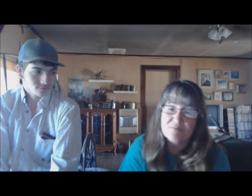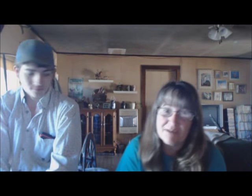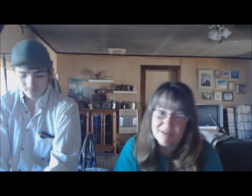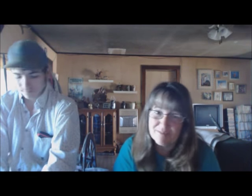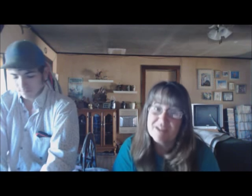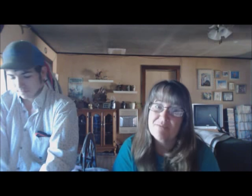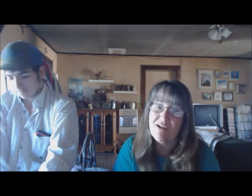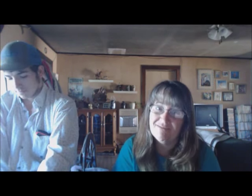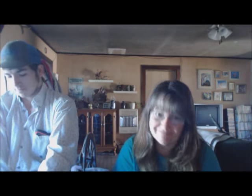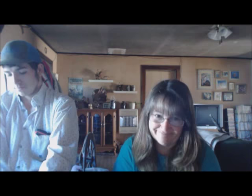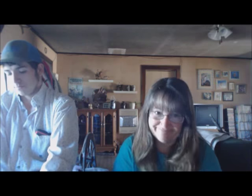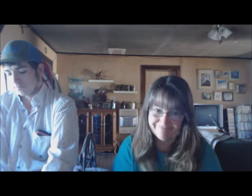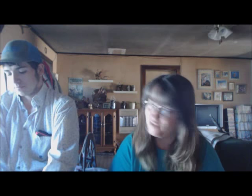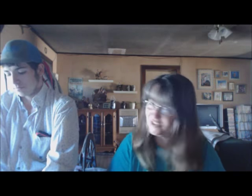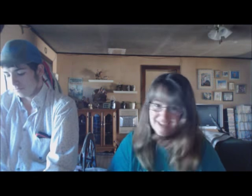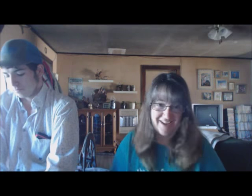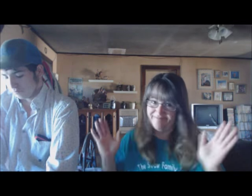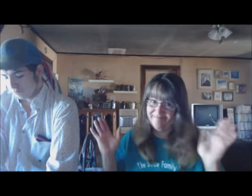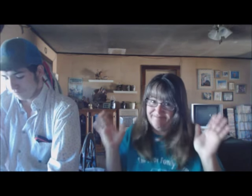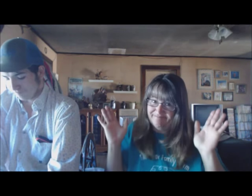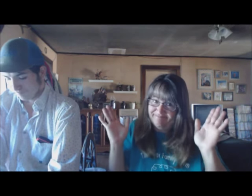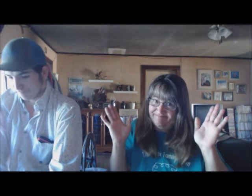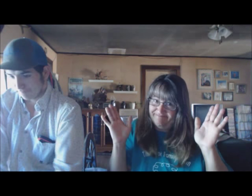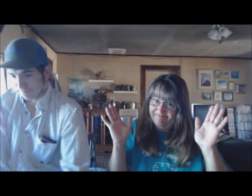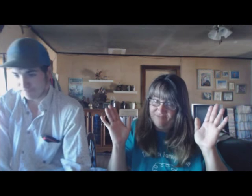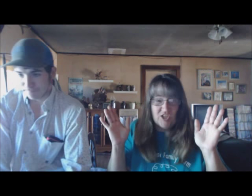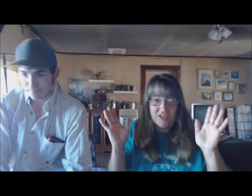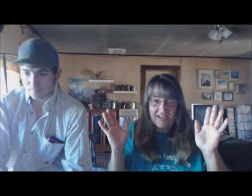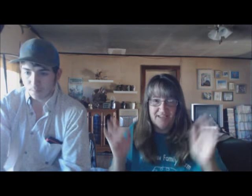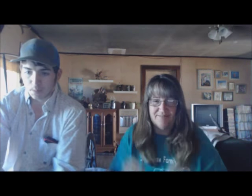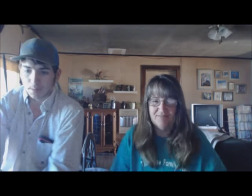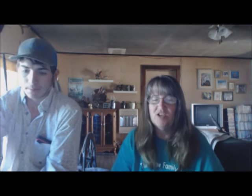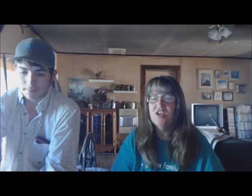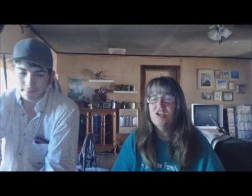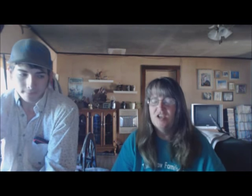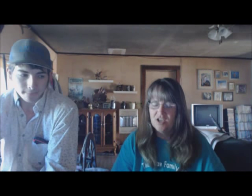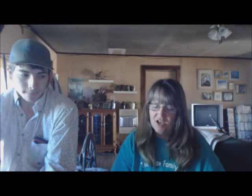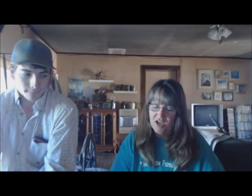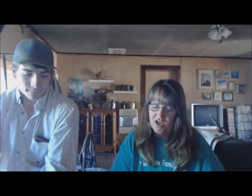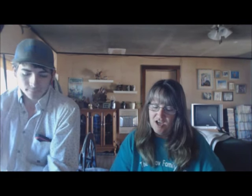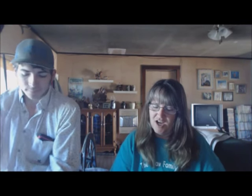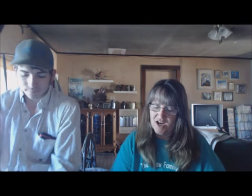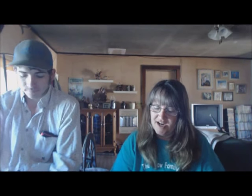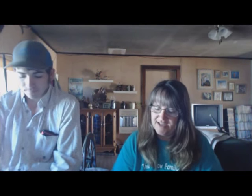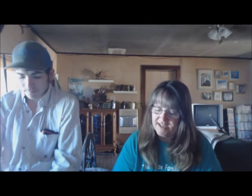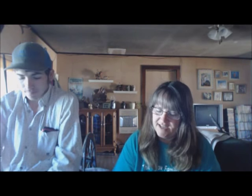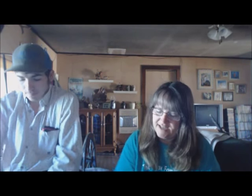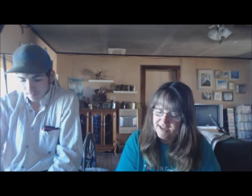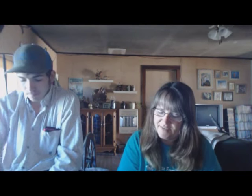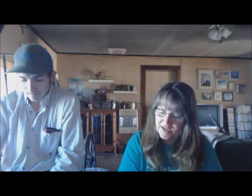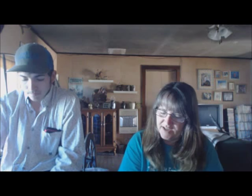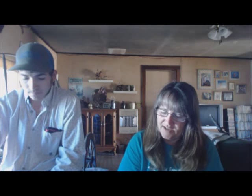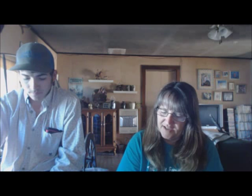like Pepto-Bismol. Just saying. Just saying. All right. And then,